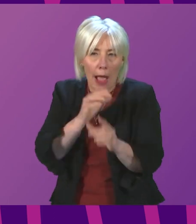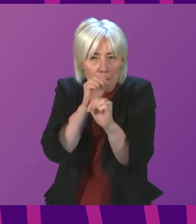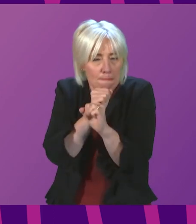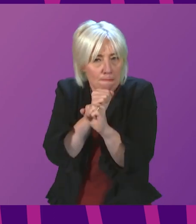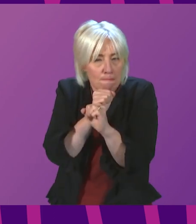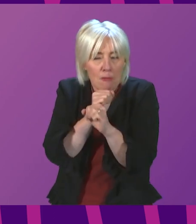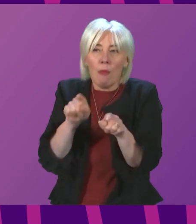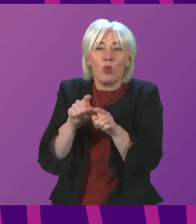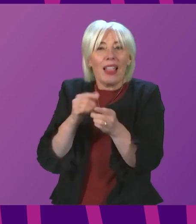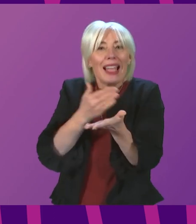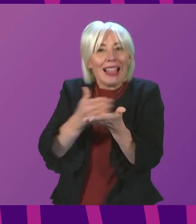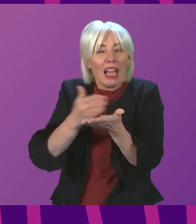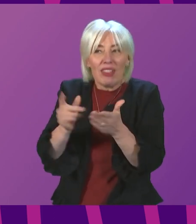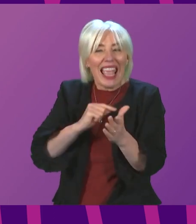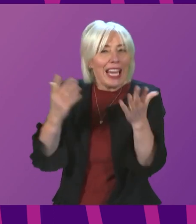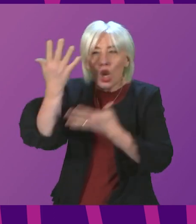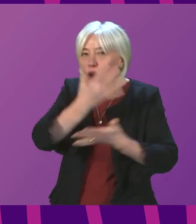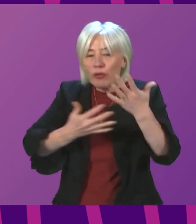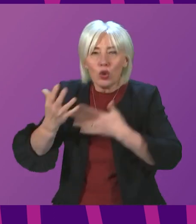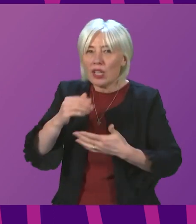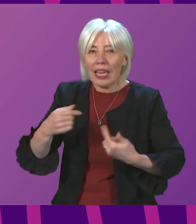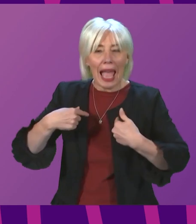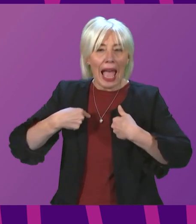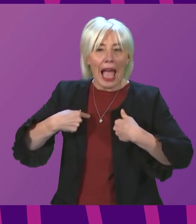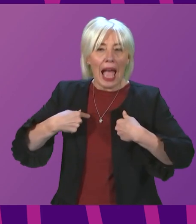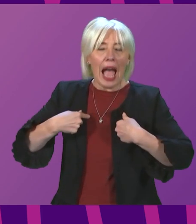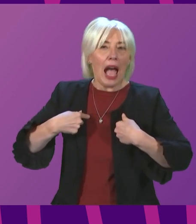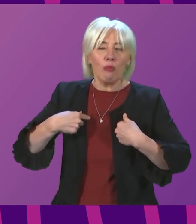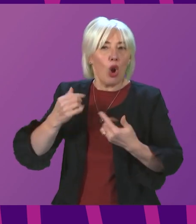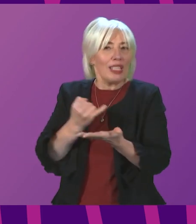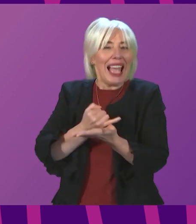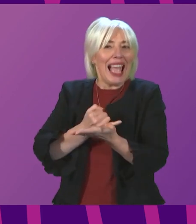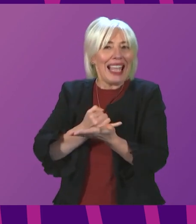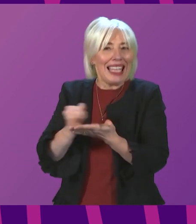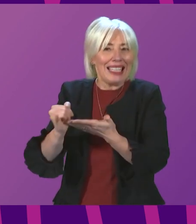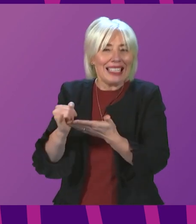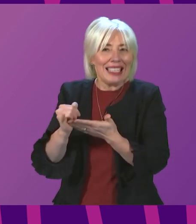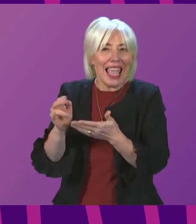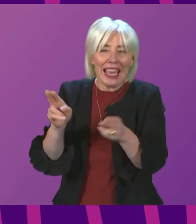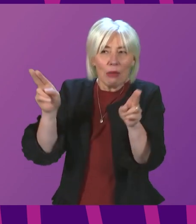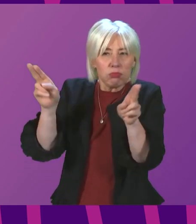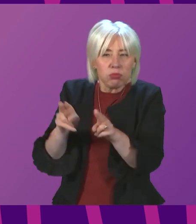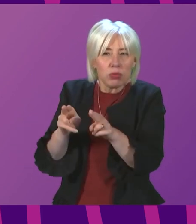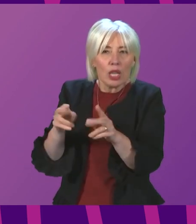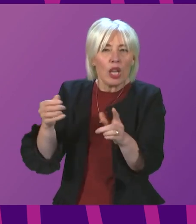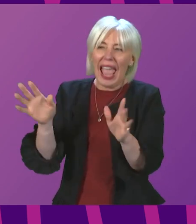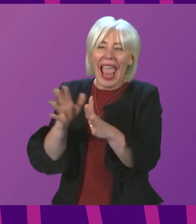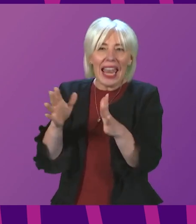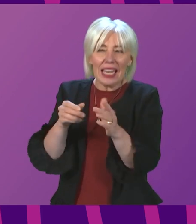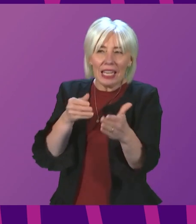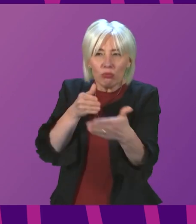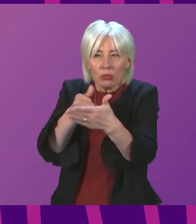clarity, I wish to point out, in case of confusion, that I am not against proportionate restrictions to mitigate the impact of the pandemic.